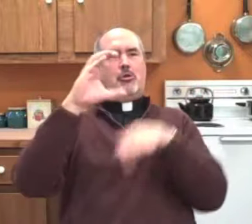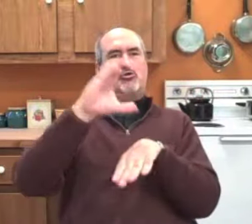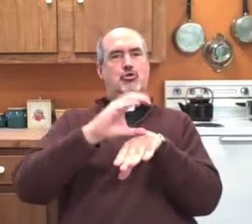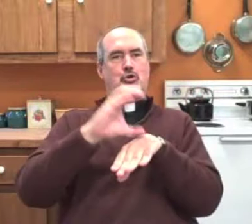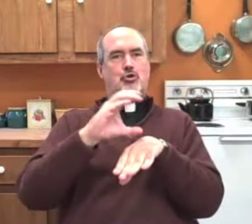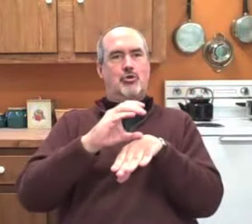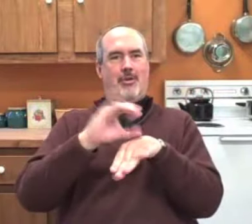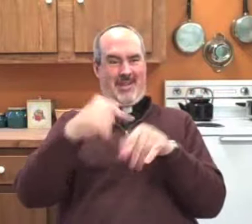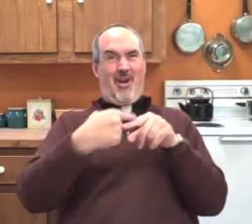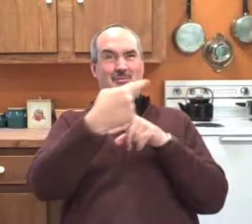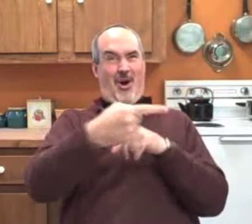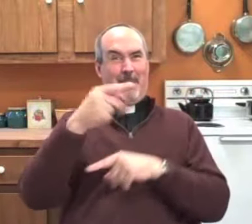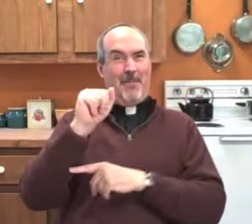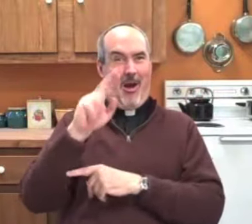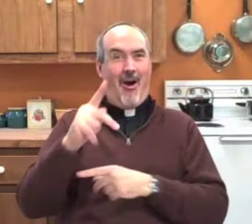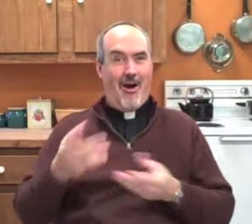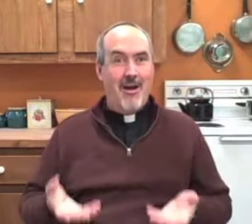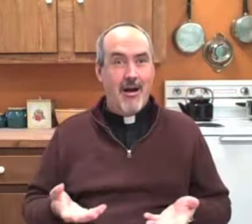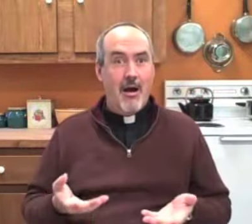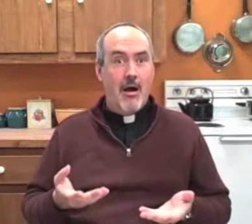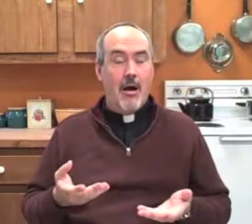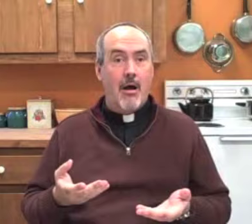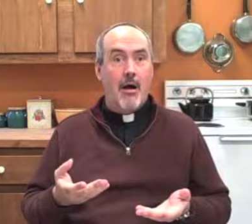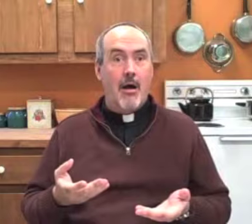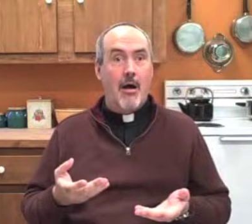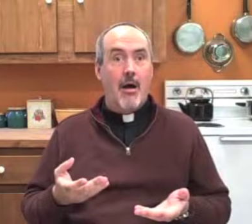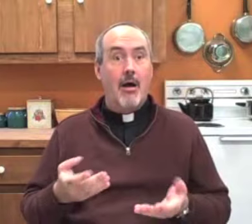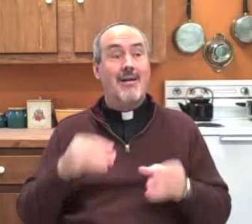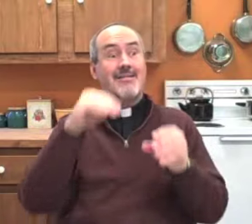the church that decided they were going to burn the church down.